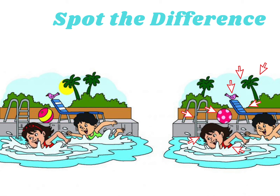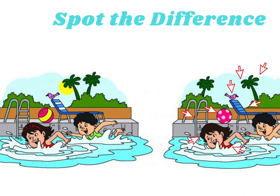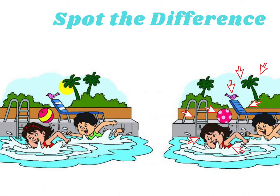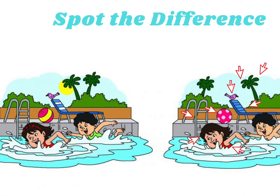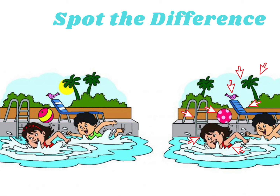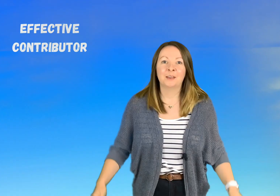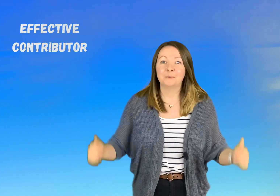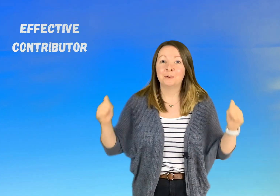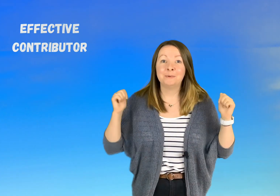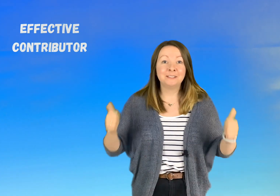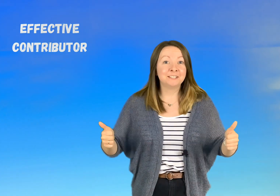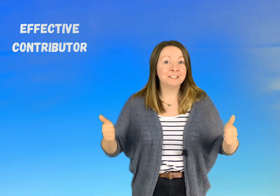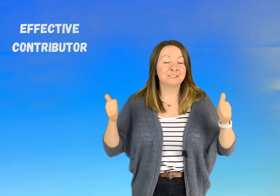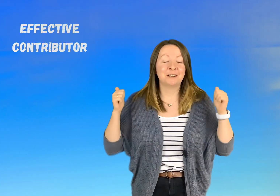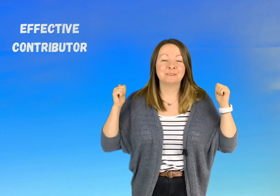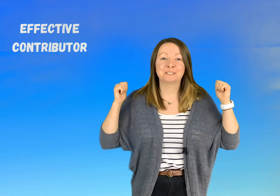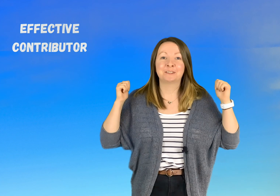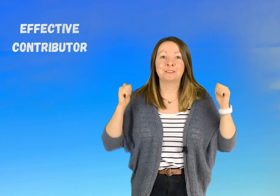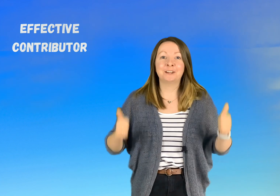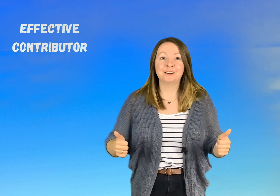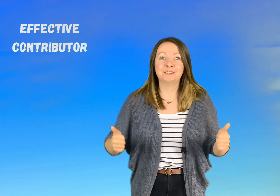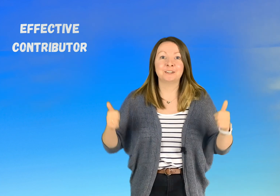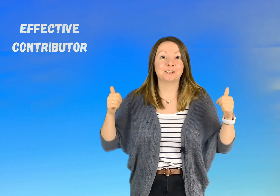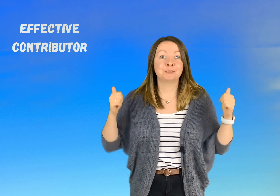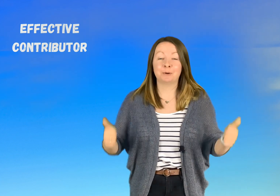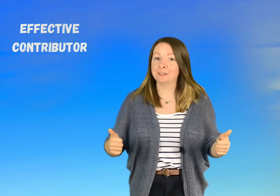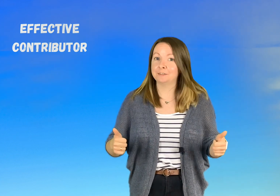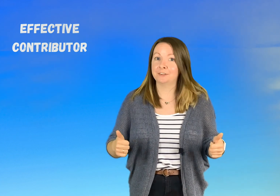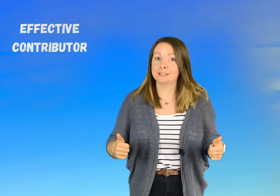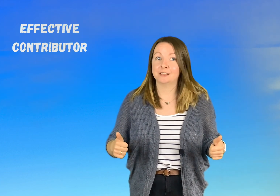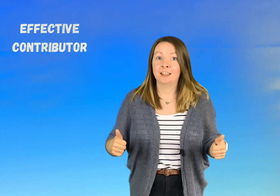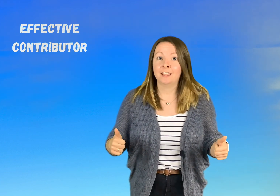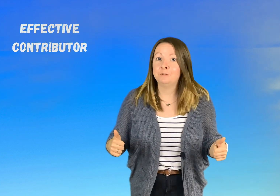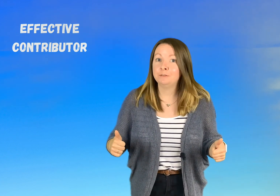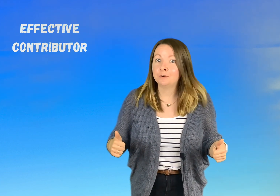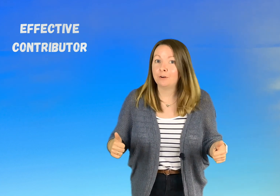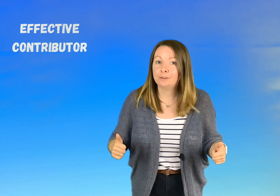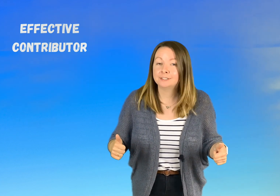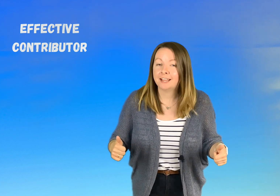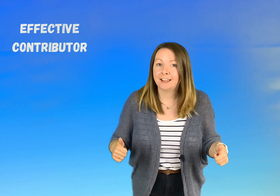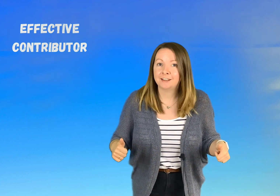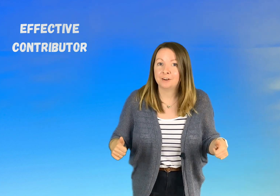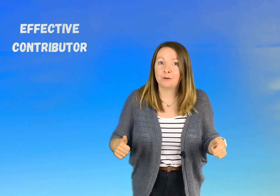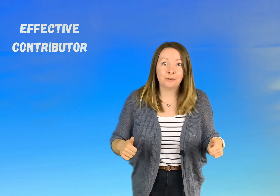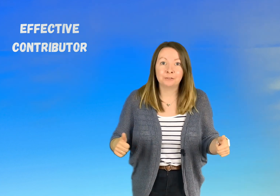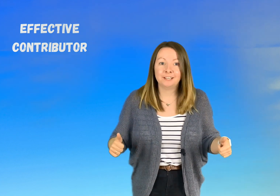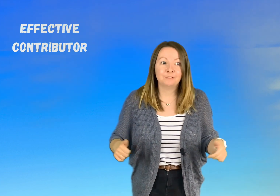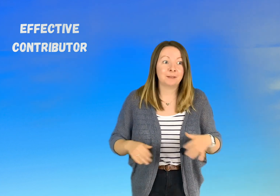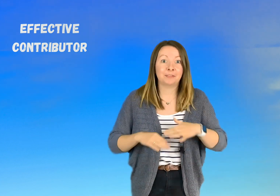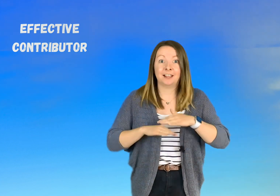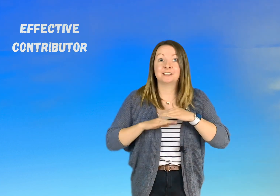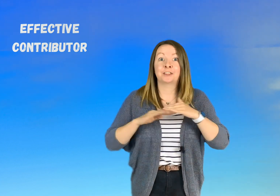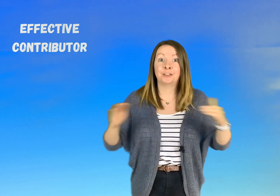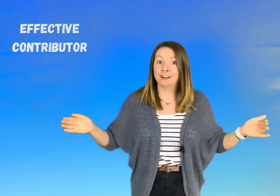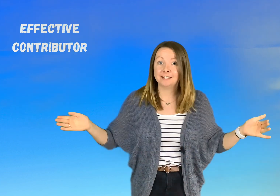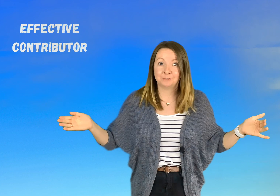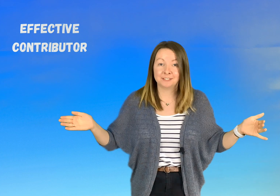well there well well done that was the third spot the difference if you've got all 10 and all three of them that is 30 differences